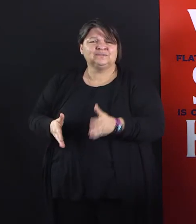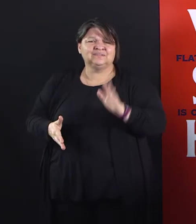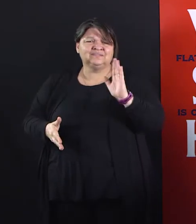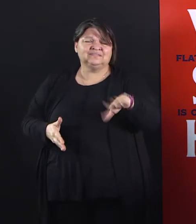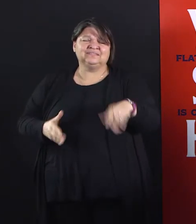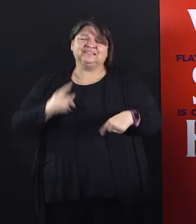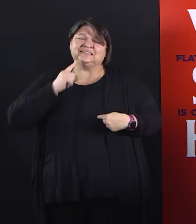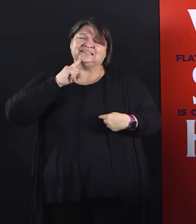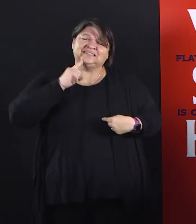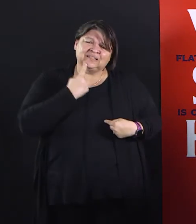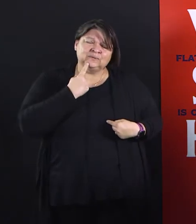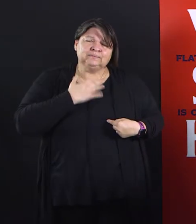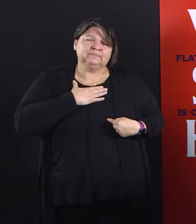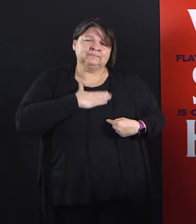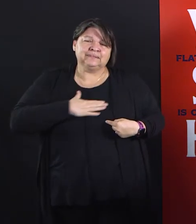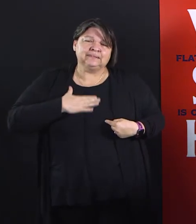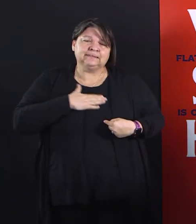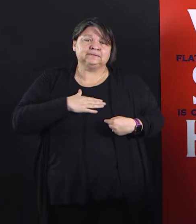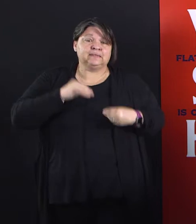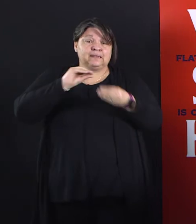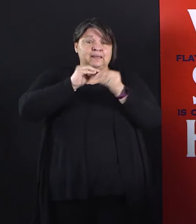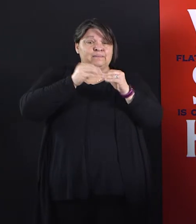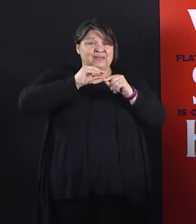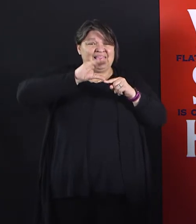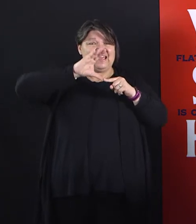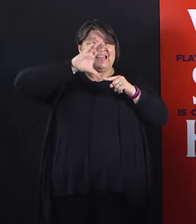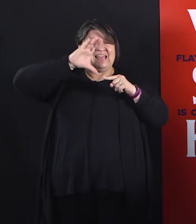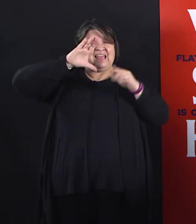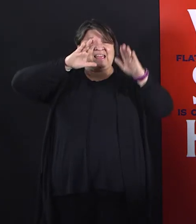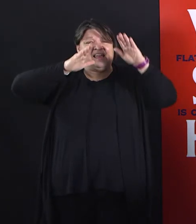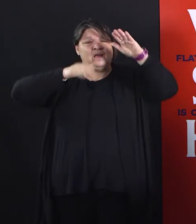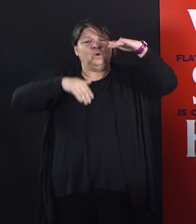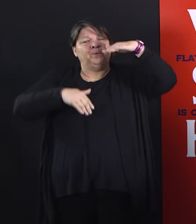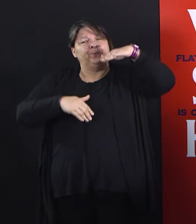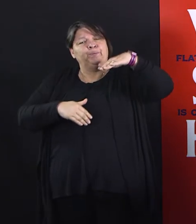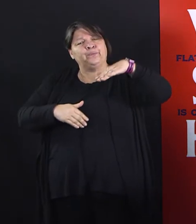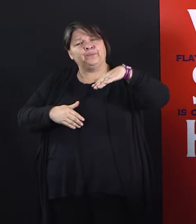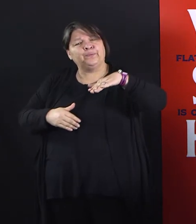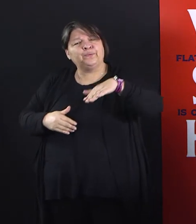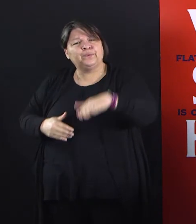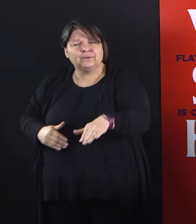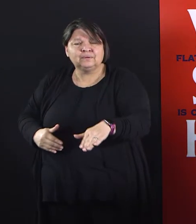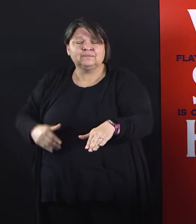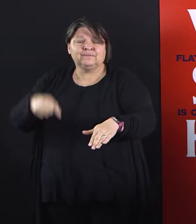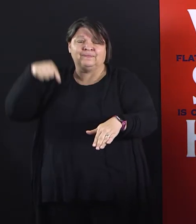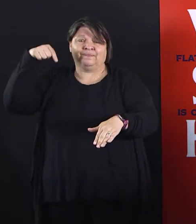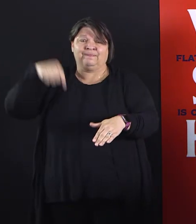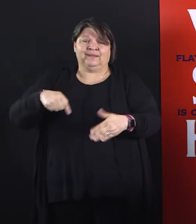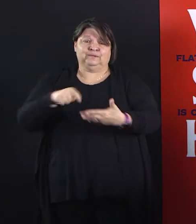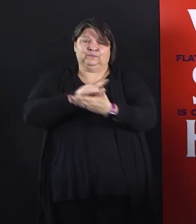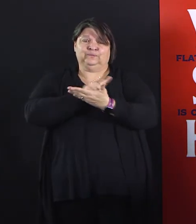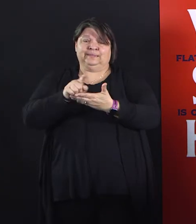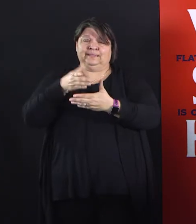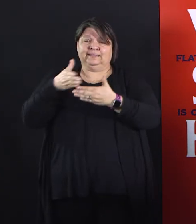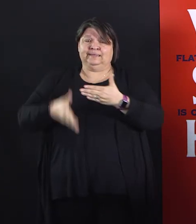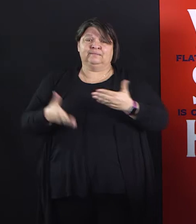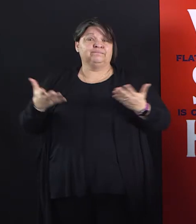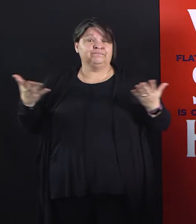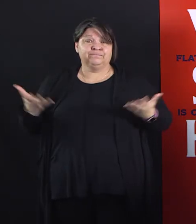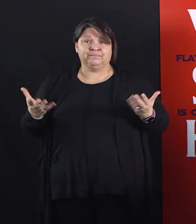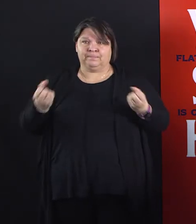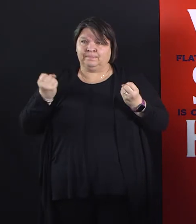than later. I'll make a note that over the weekend we got lots of messages about basketball courts and volleyball